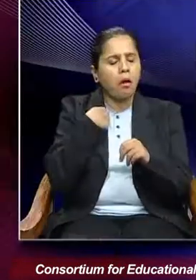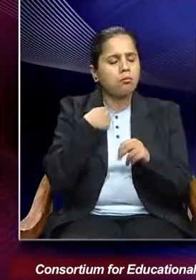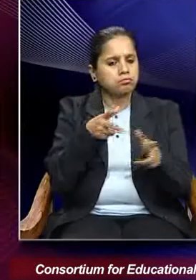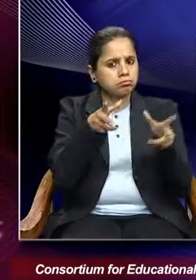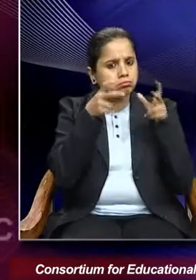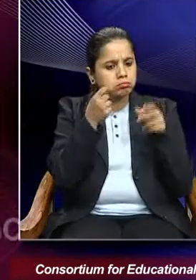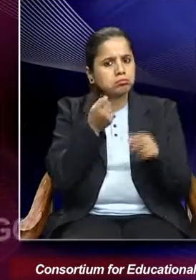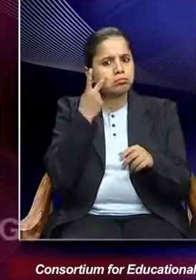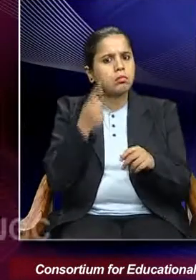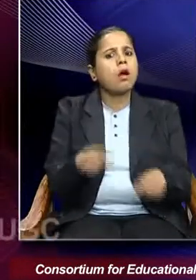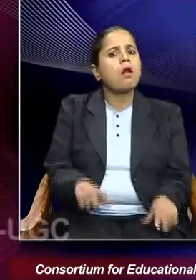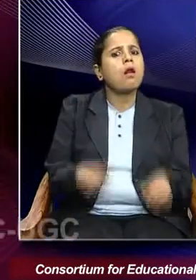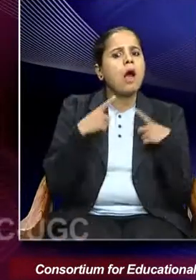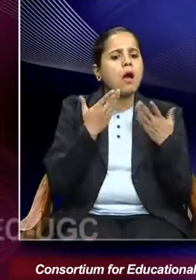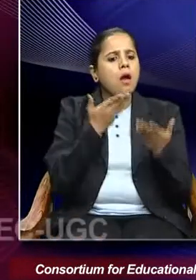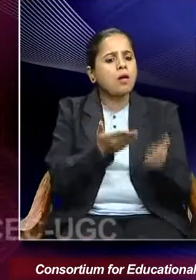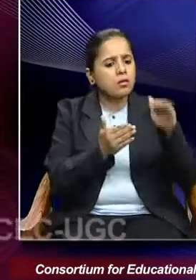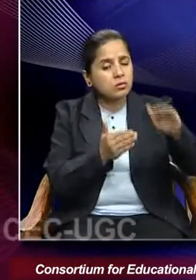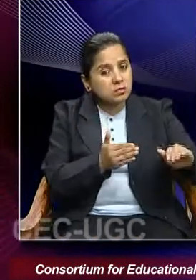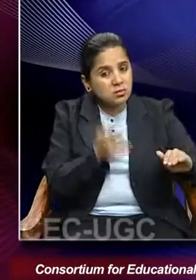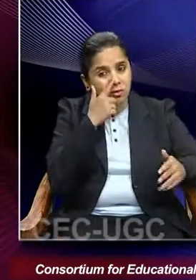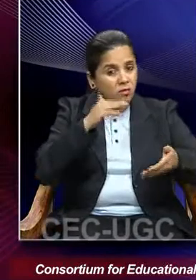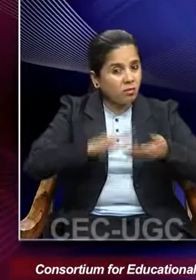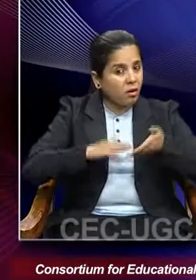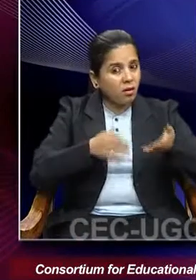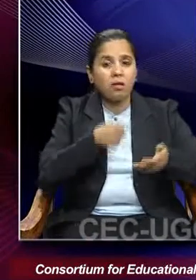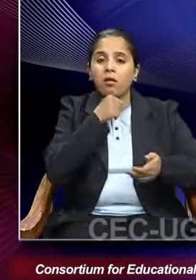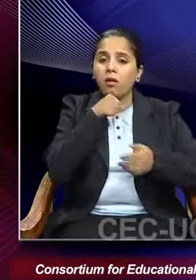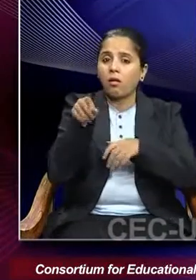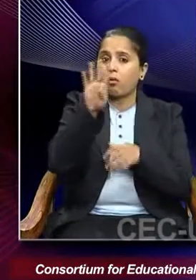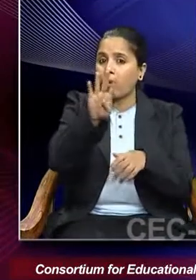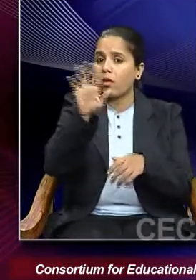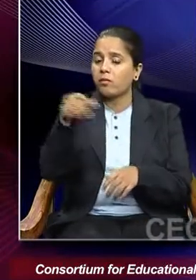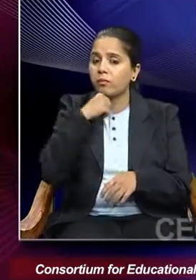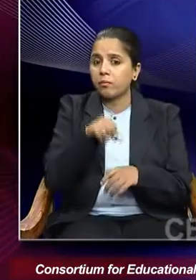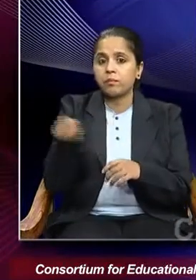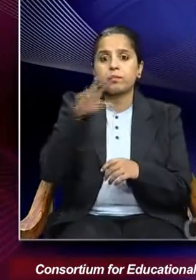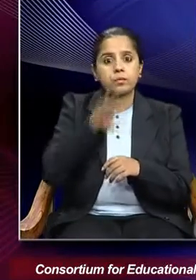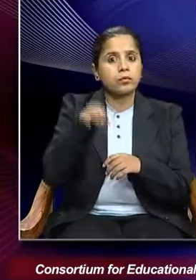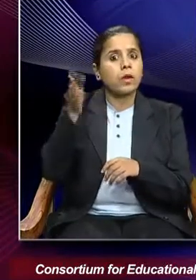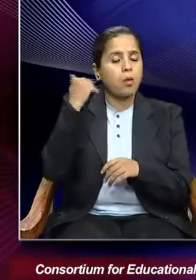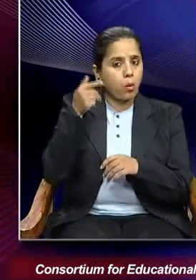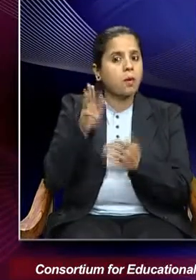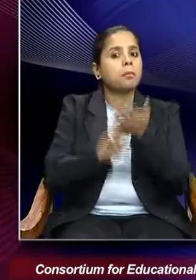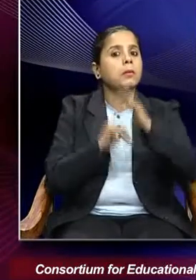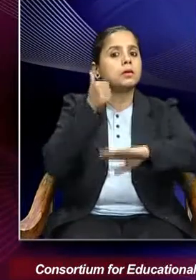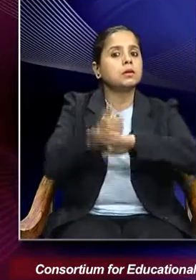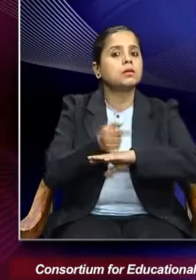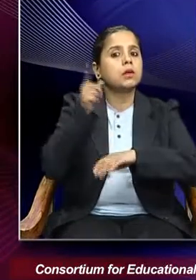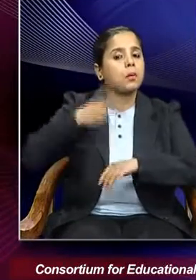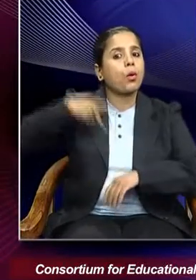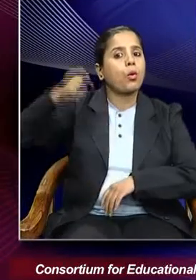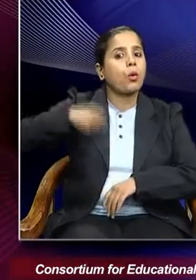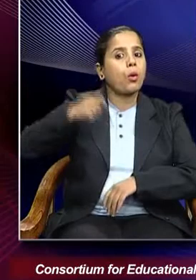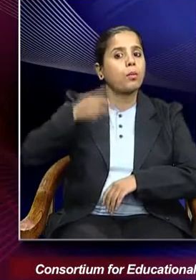life of a child bride. Although the groom was a deputy magistrate in the colonial